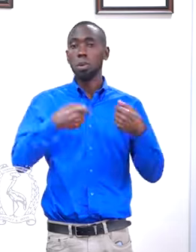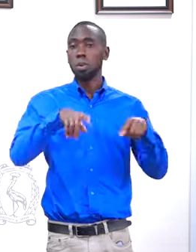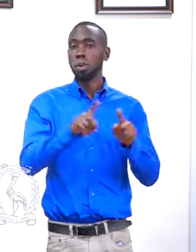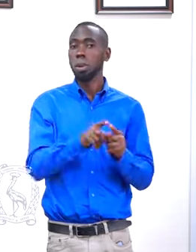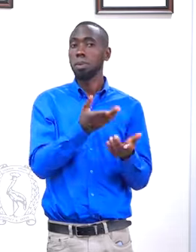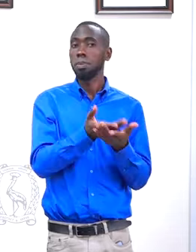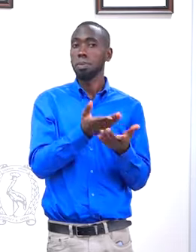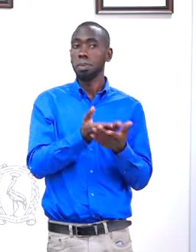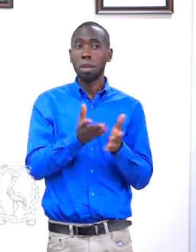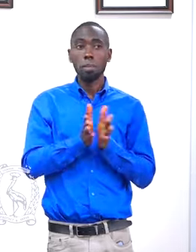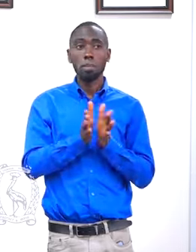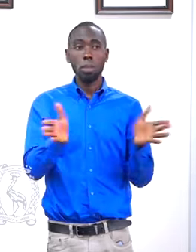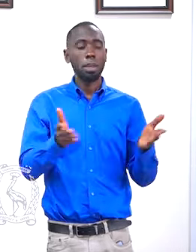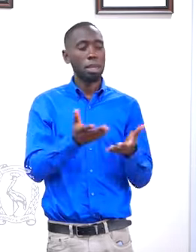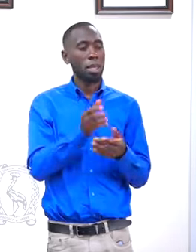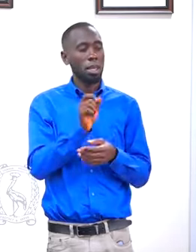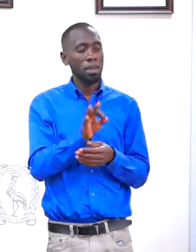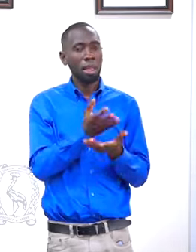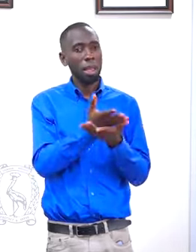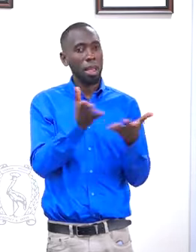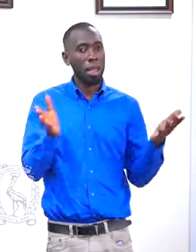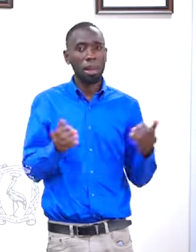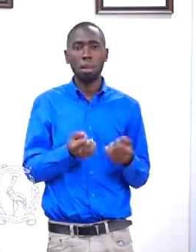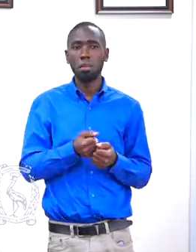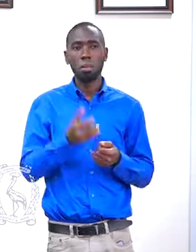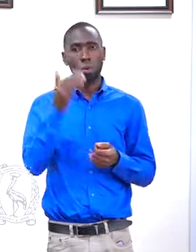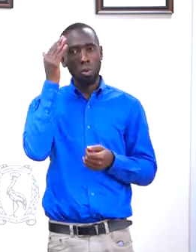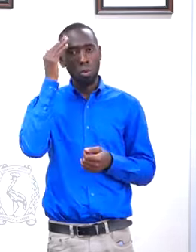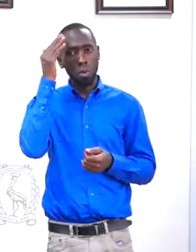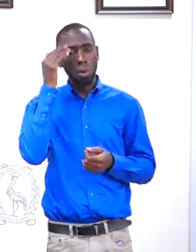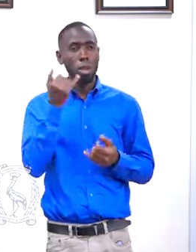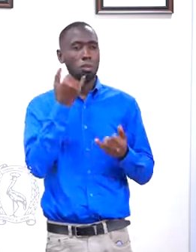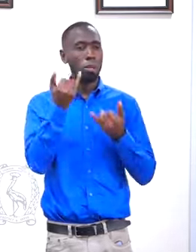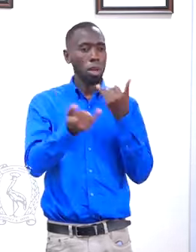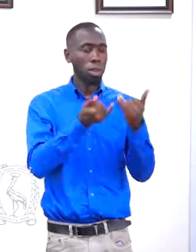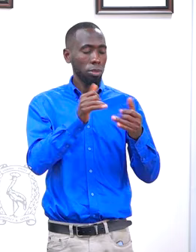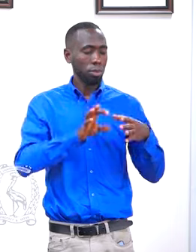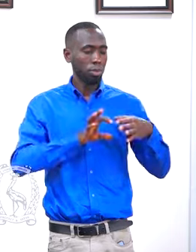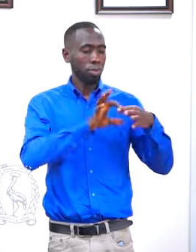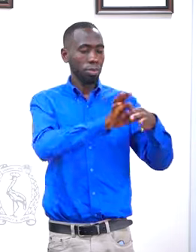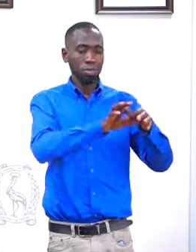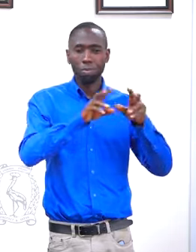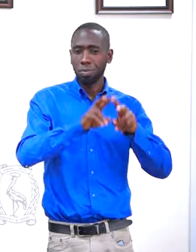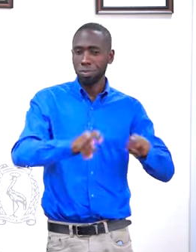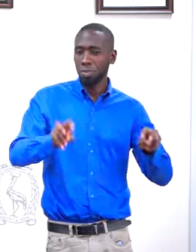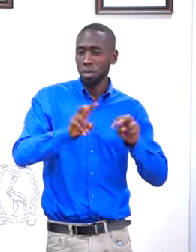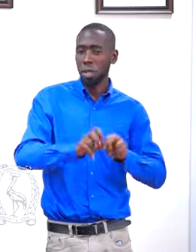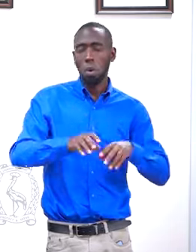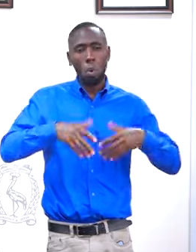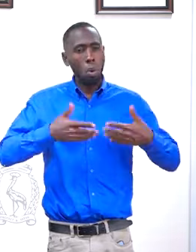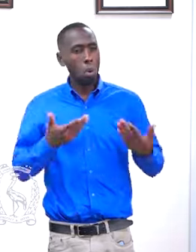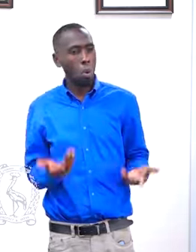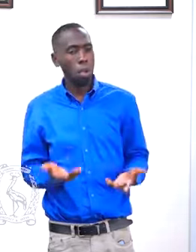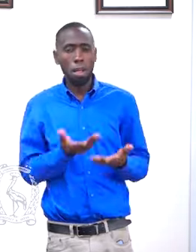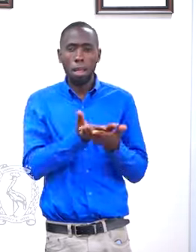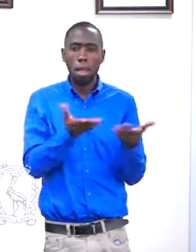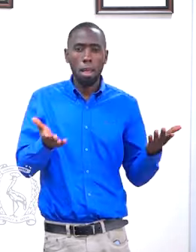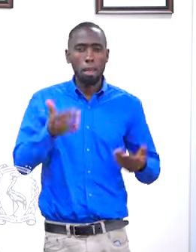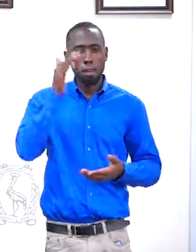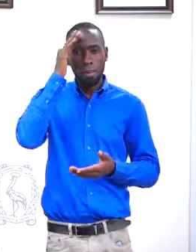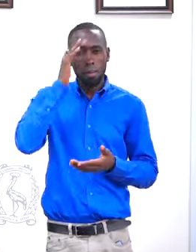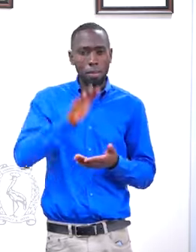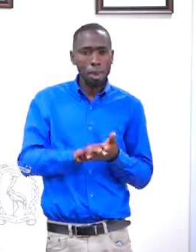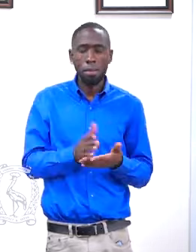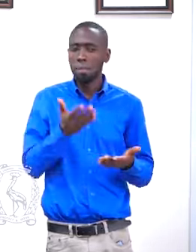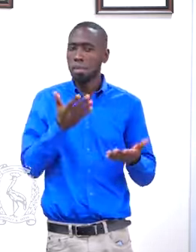the public. If there is anyone with information regarding the investigation, or if there is anyone who believes that they